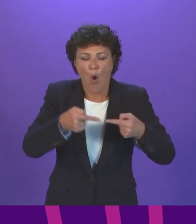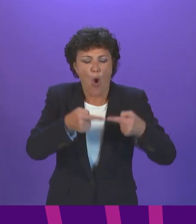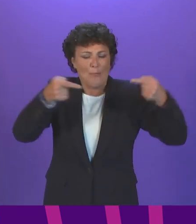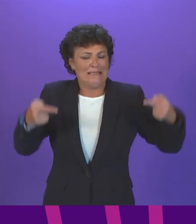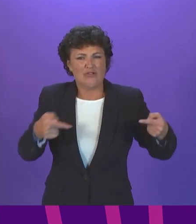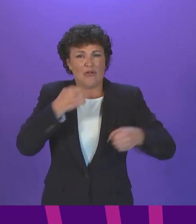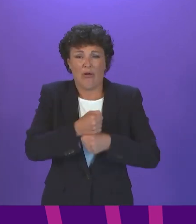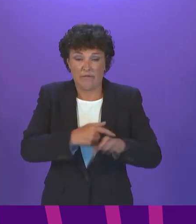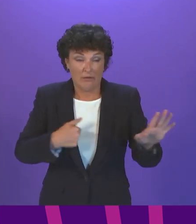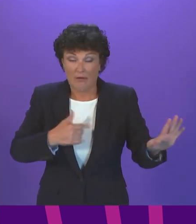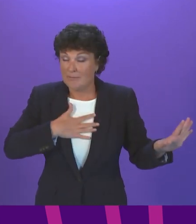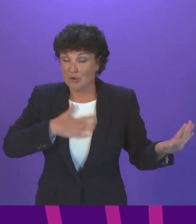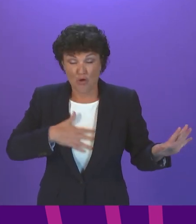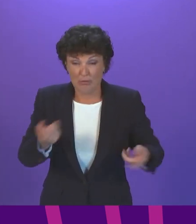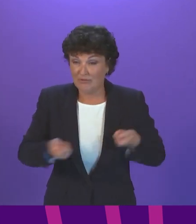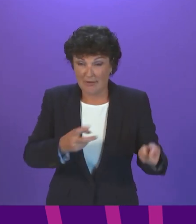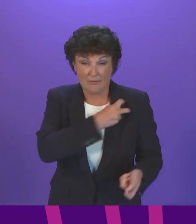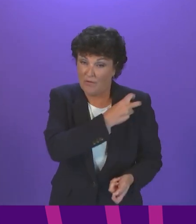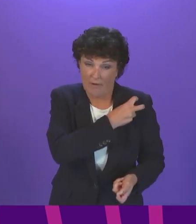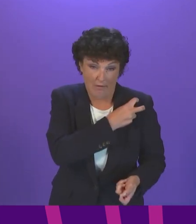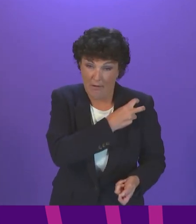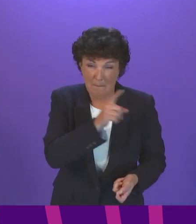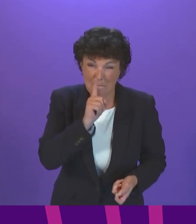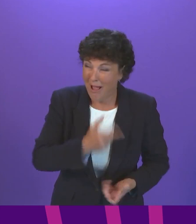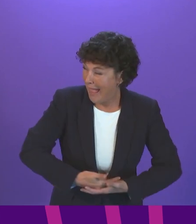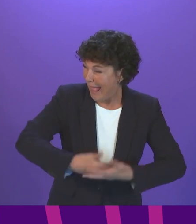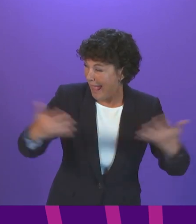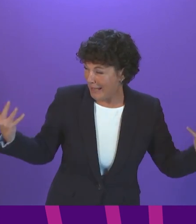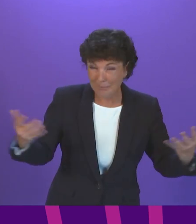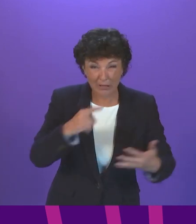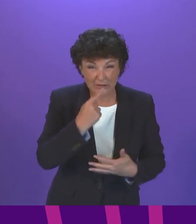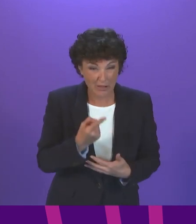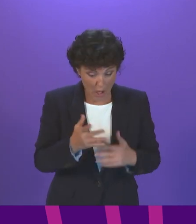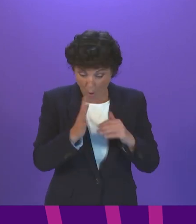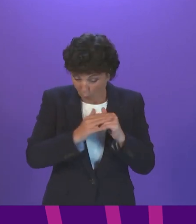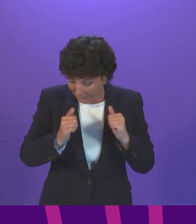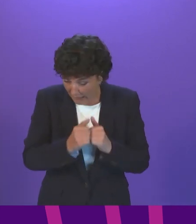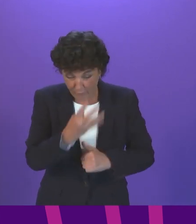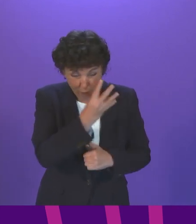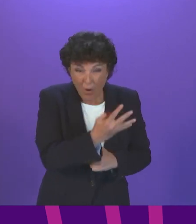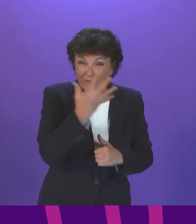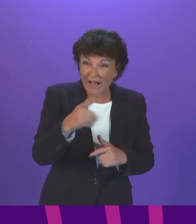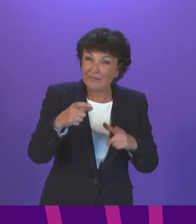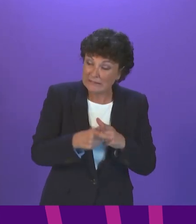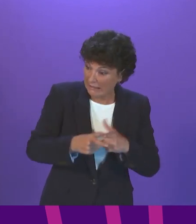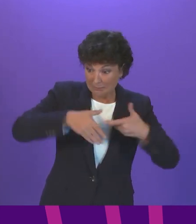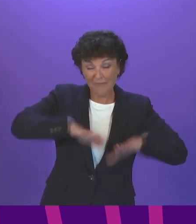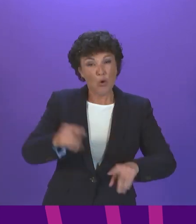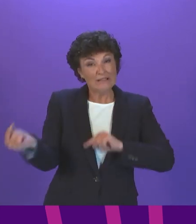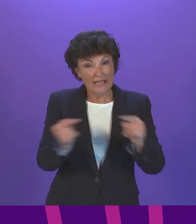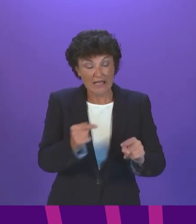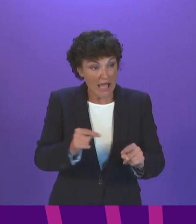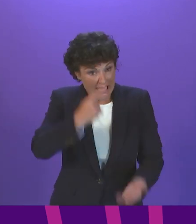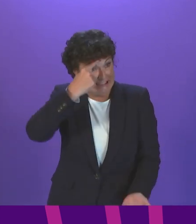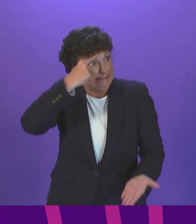opposition's sake. I am sorry, presiding officer, but anybody that at a weekend, four or five days before a debate in Parliament, can decide, without